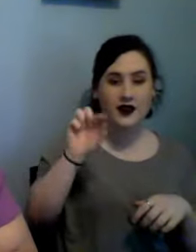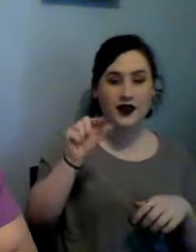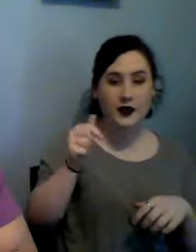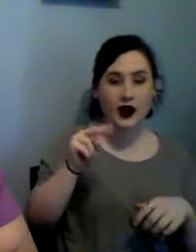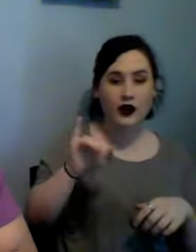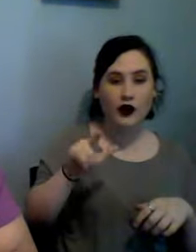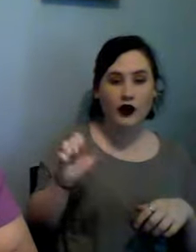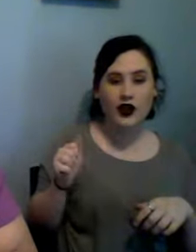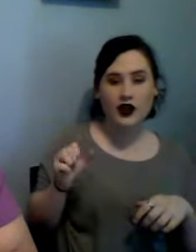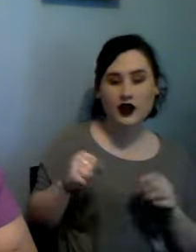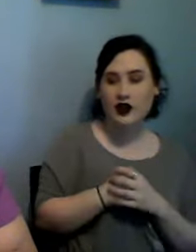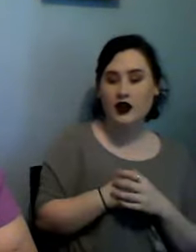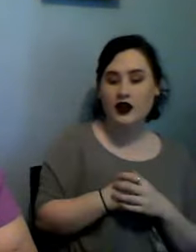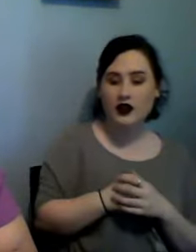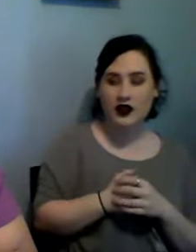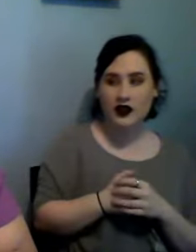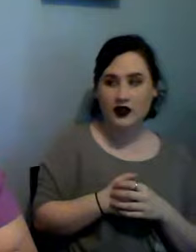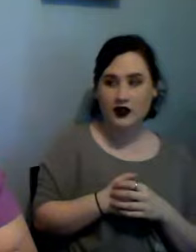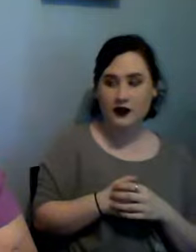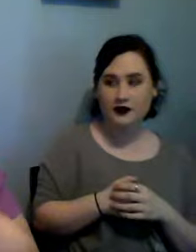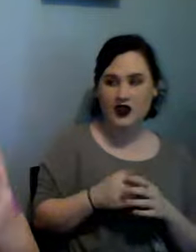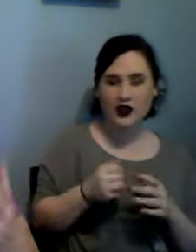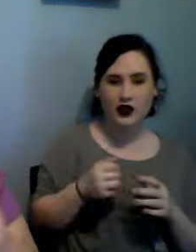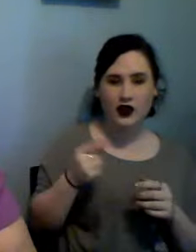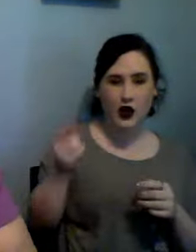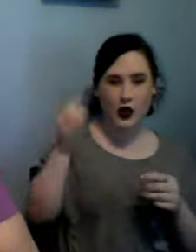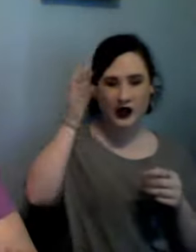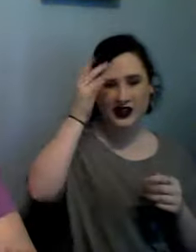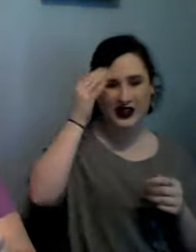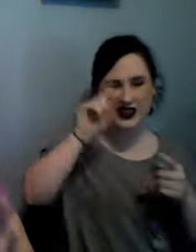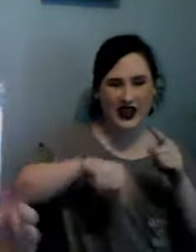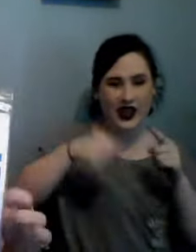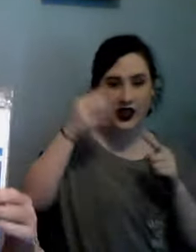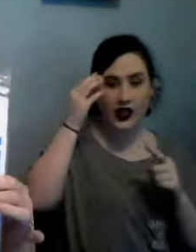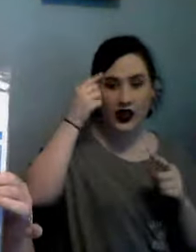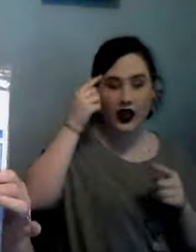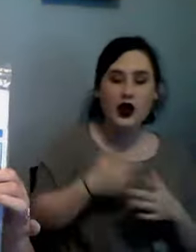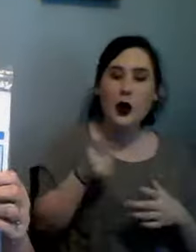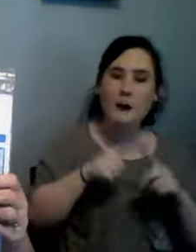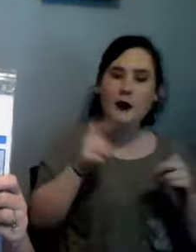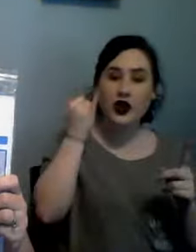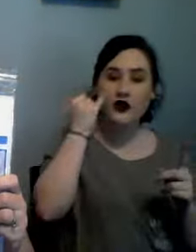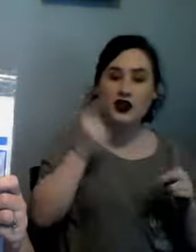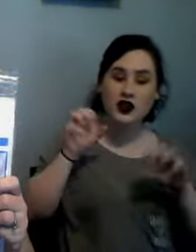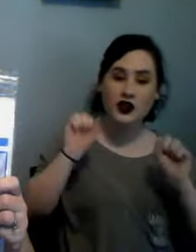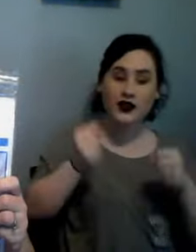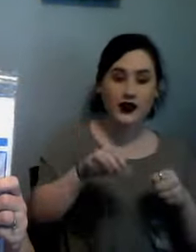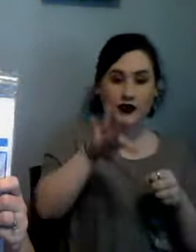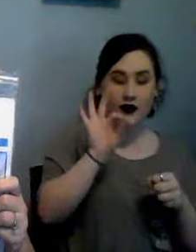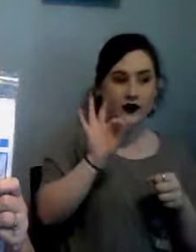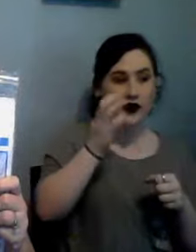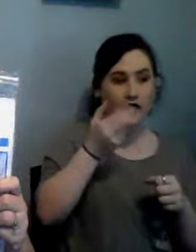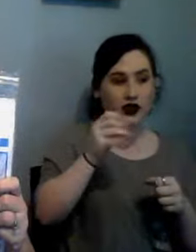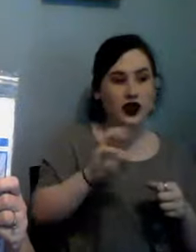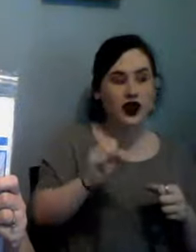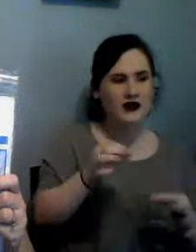my brain is going to blame but if I could find little charms to go in there instead of putting an X on it I think that would look super cute